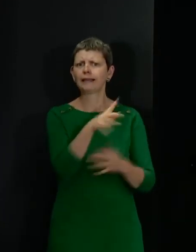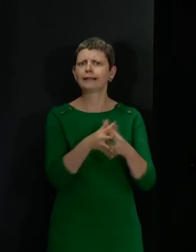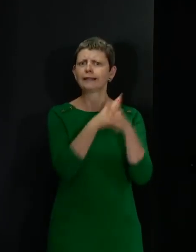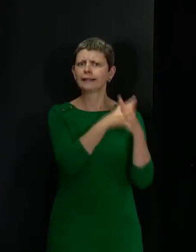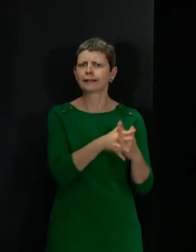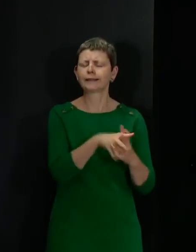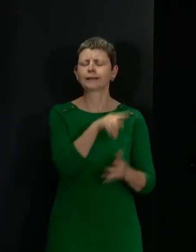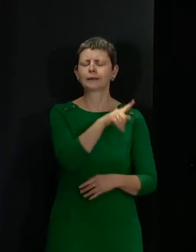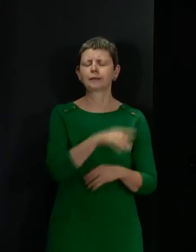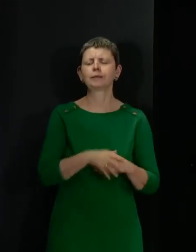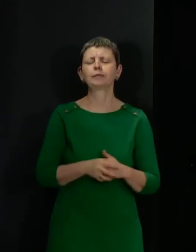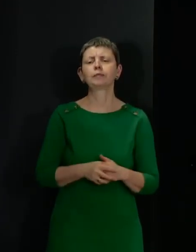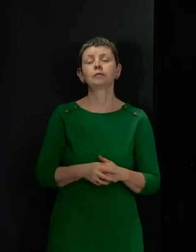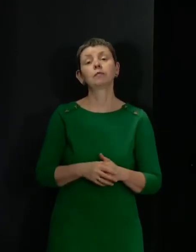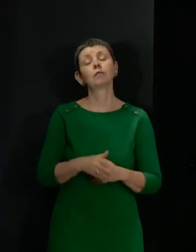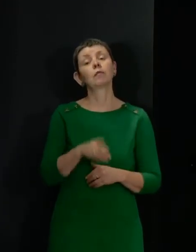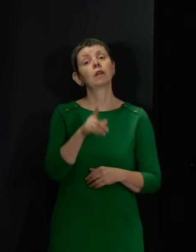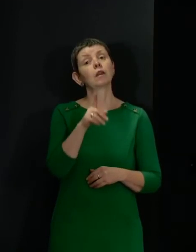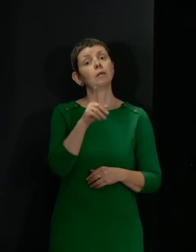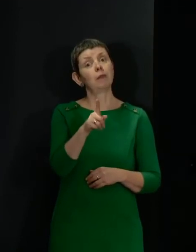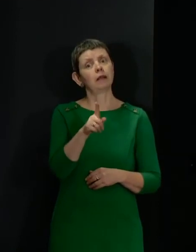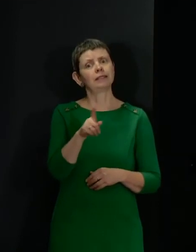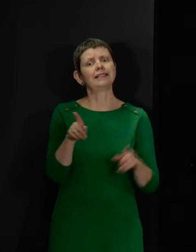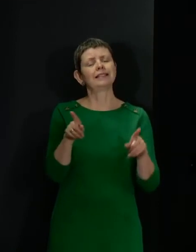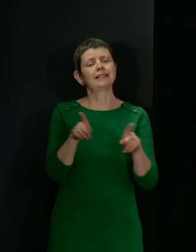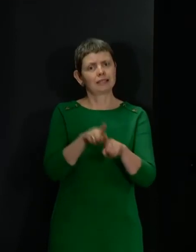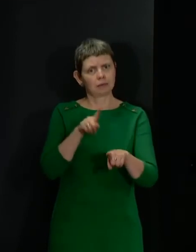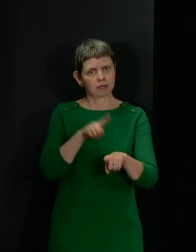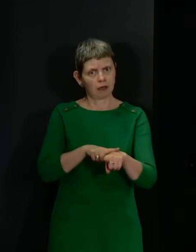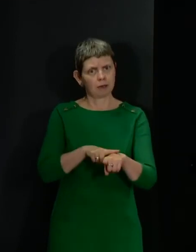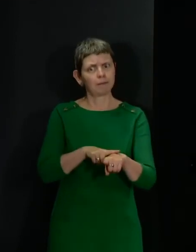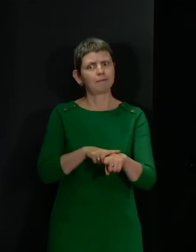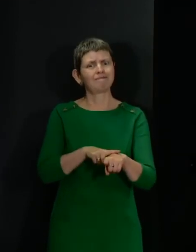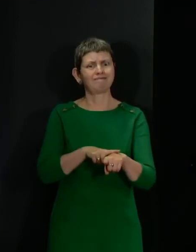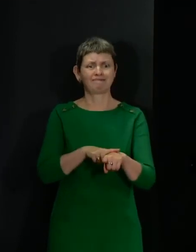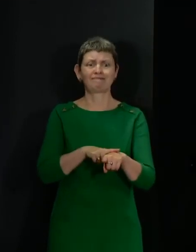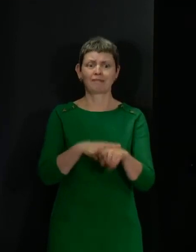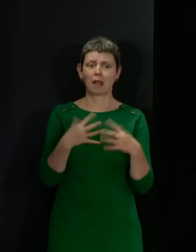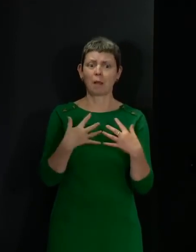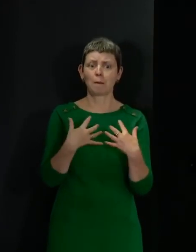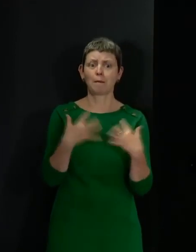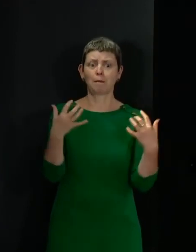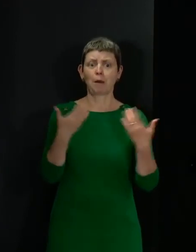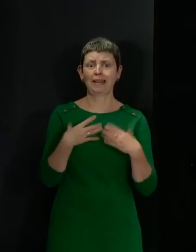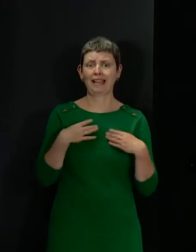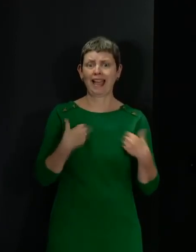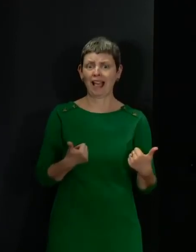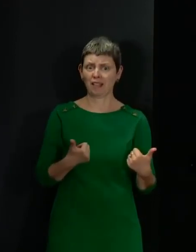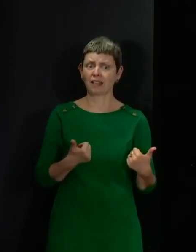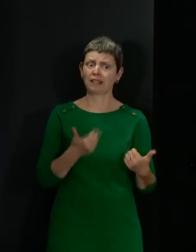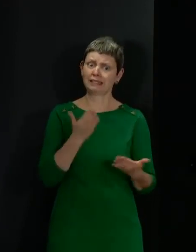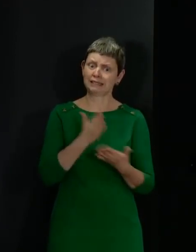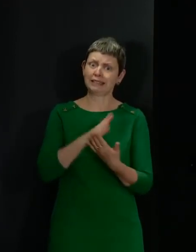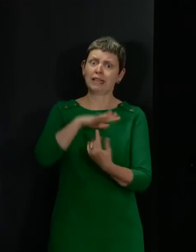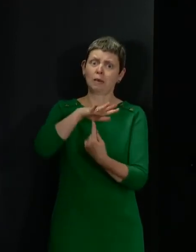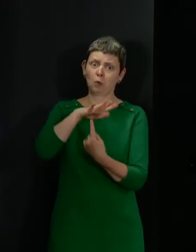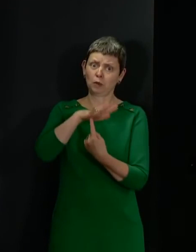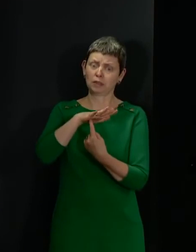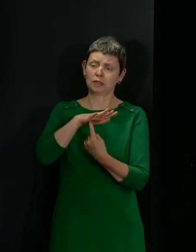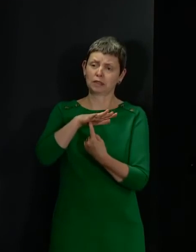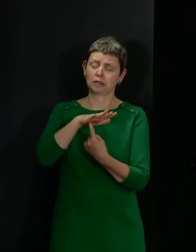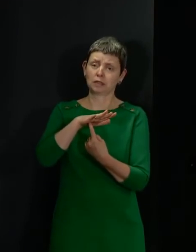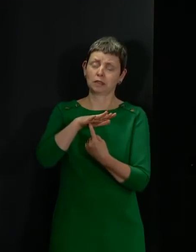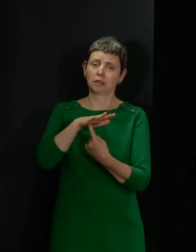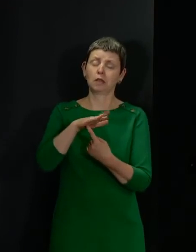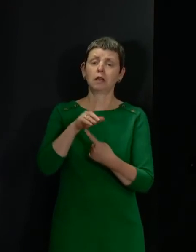injustice. But it's coinciding at a time where the public health imperative still remains acute. And